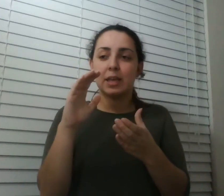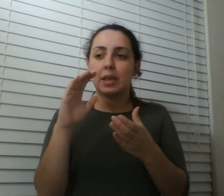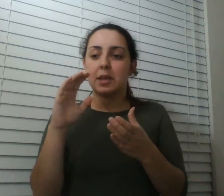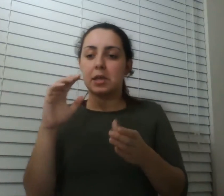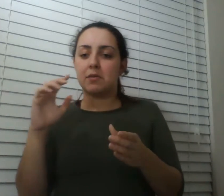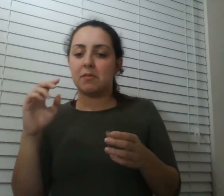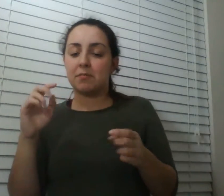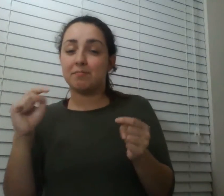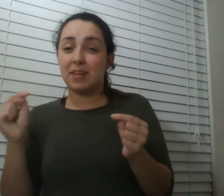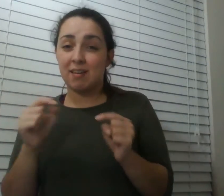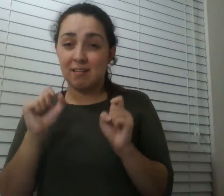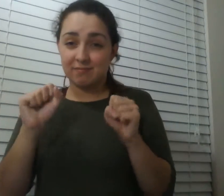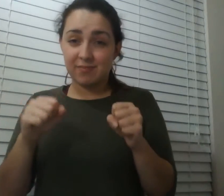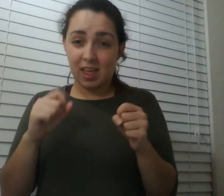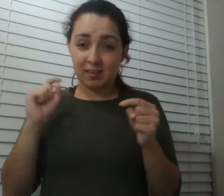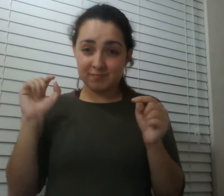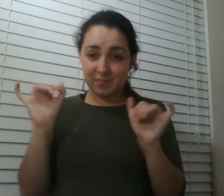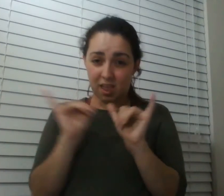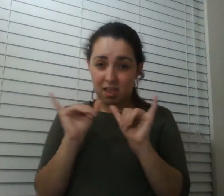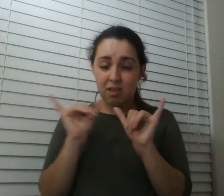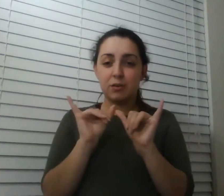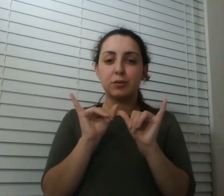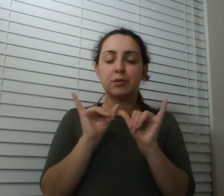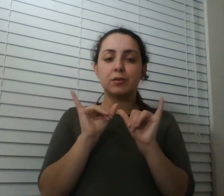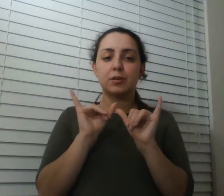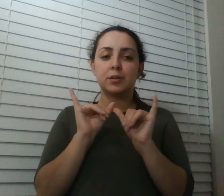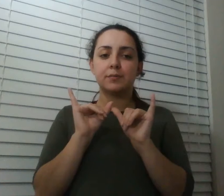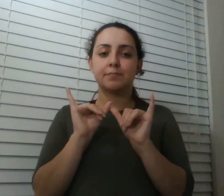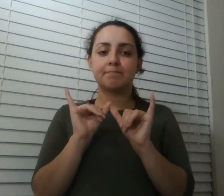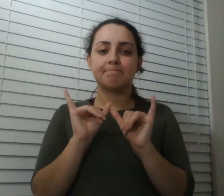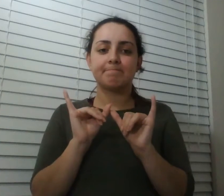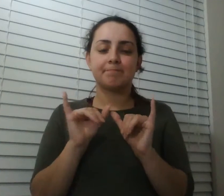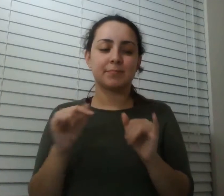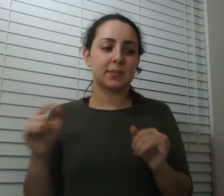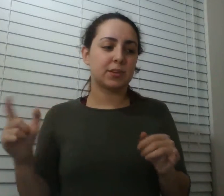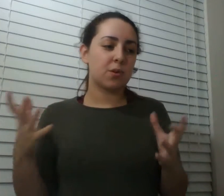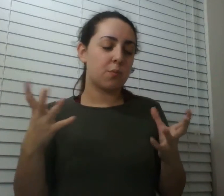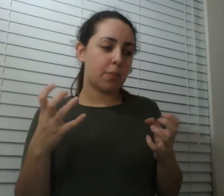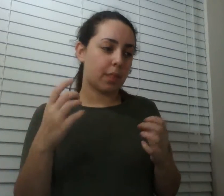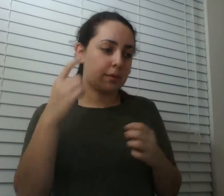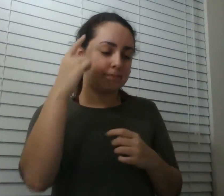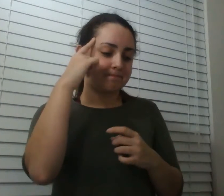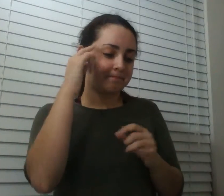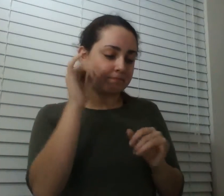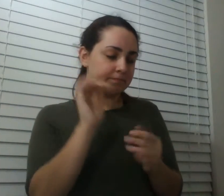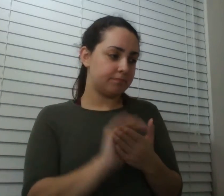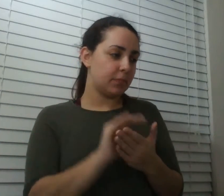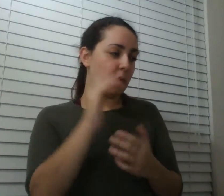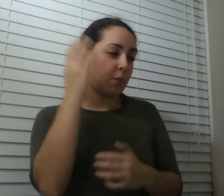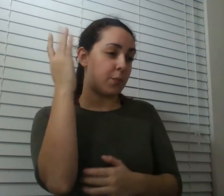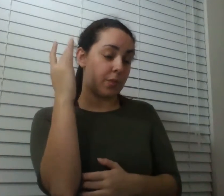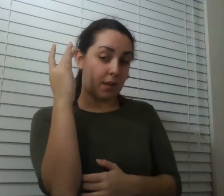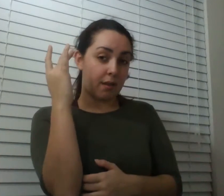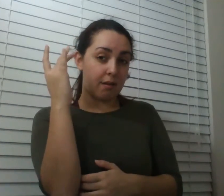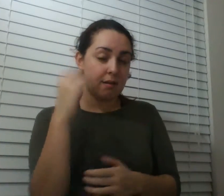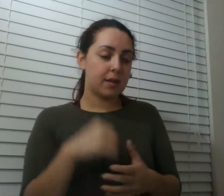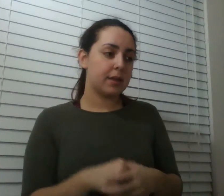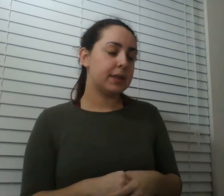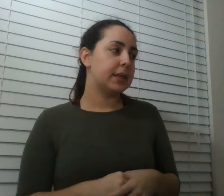i'm not sure um i think because not believing in it is a little